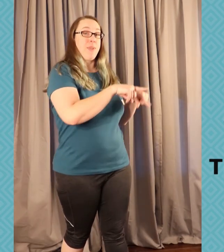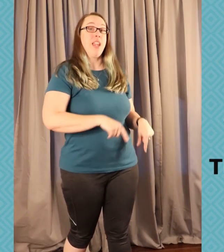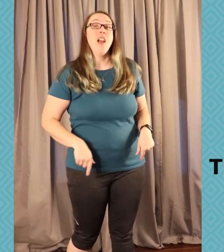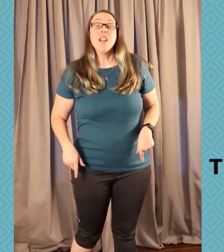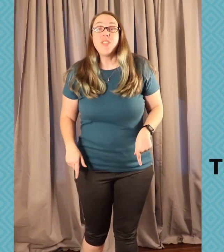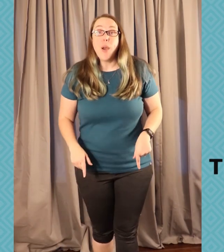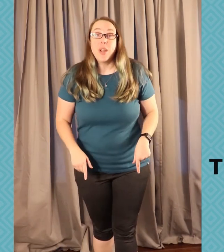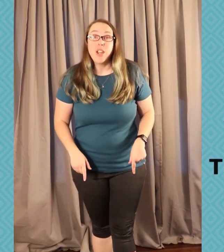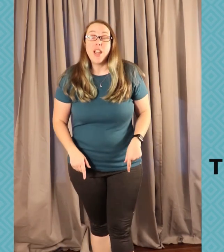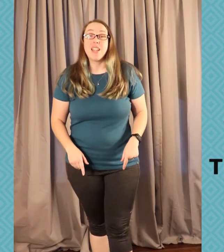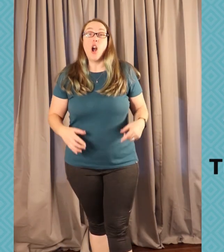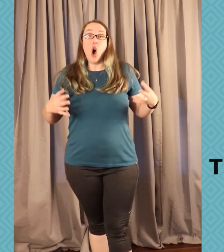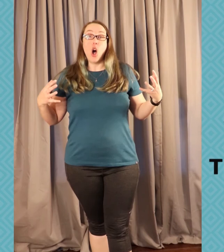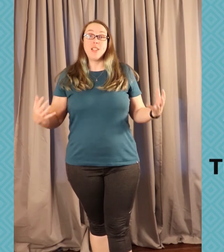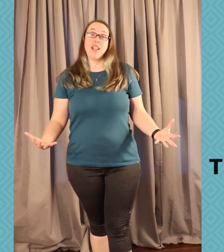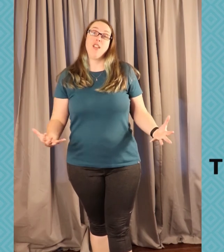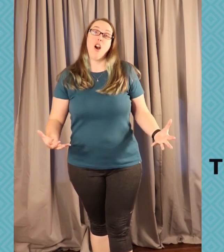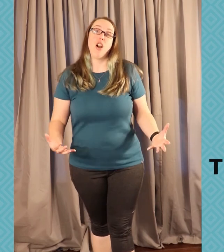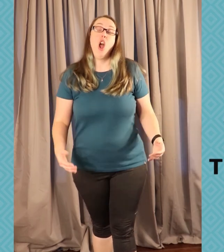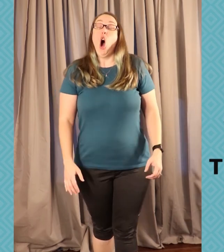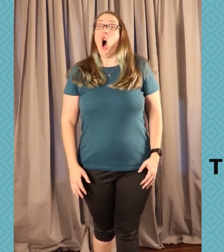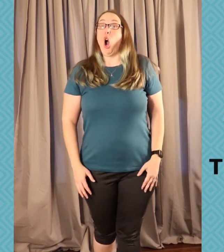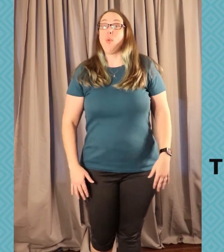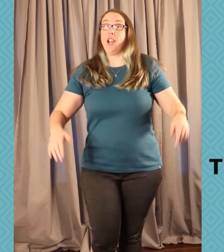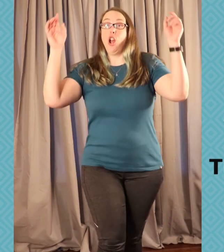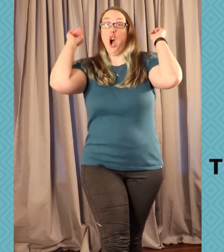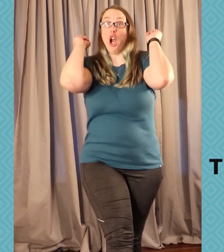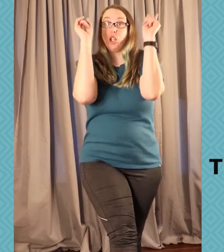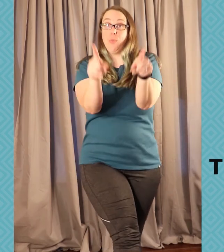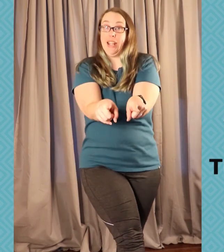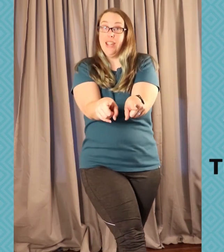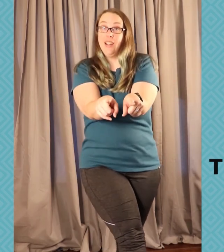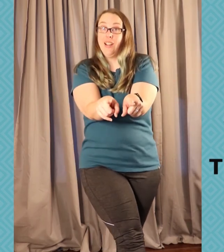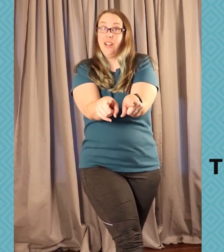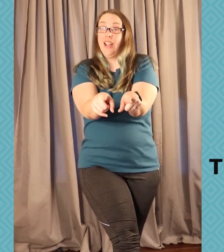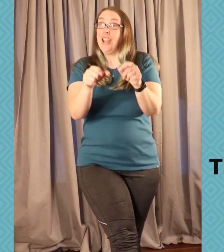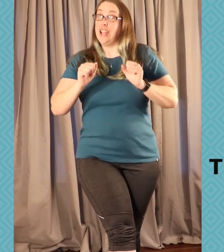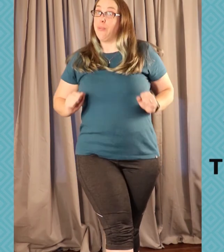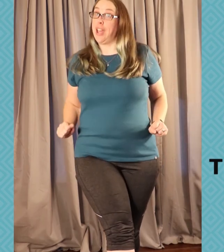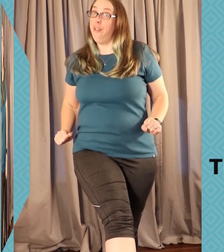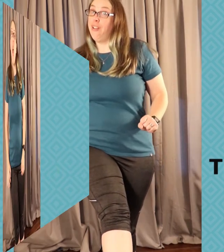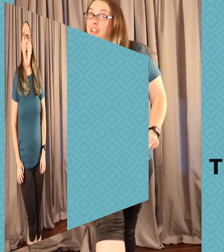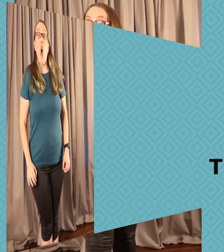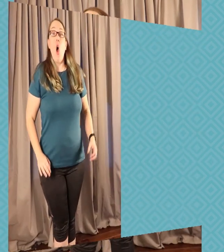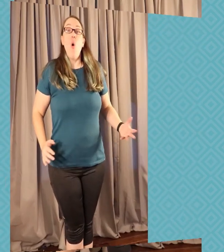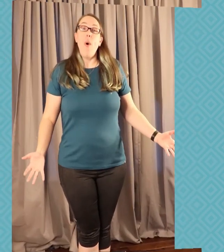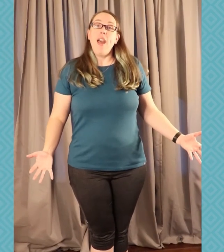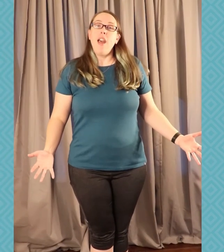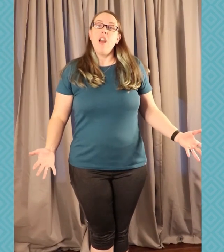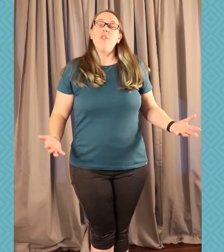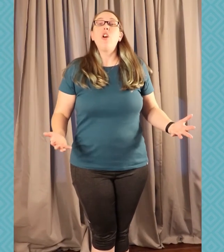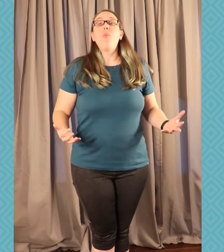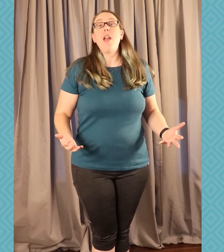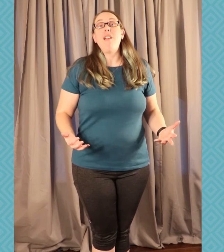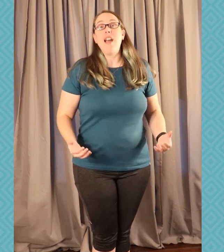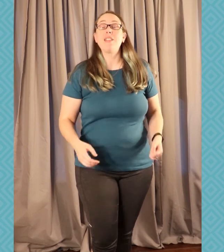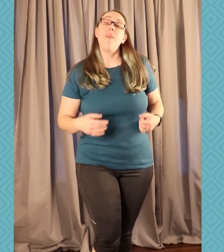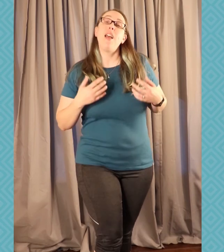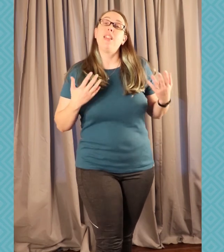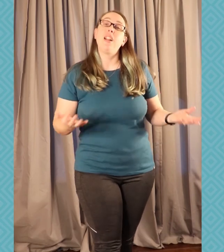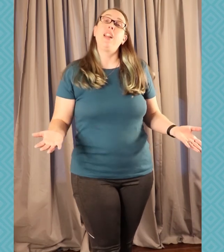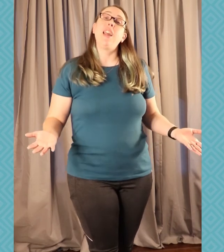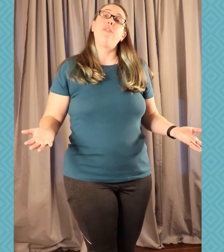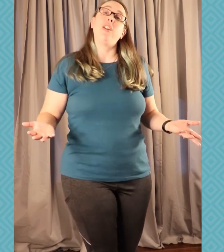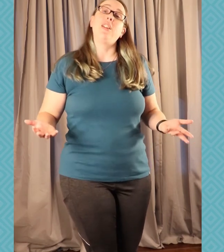here next to me so that way you guys can all sing along. All right, are you ready? Here we go. Oh where, oh where